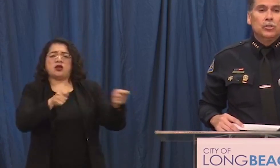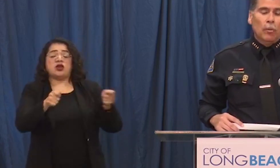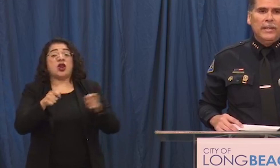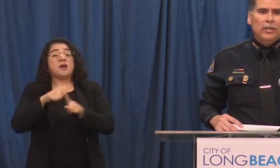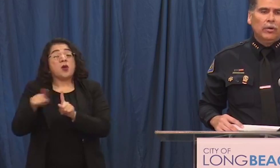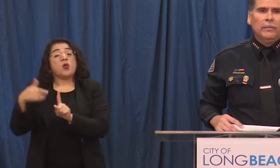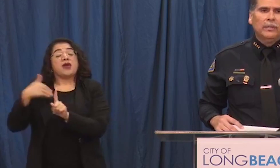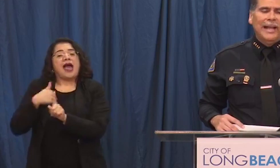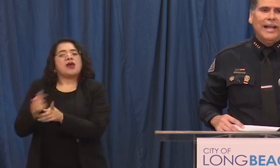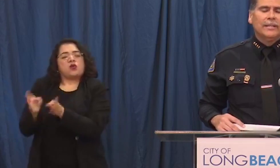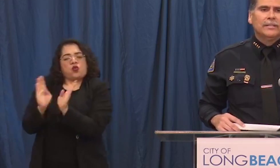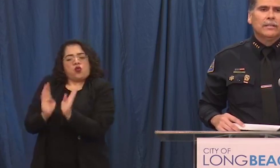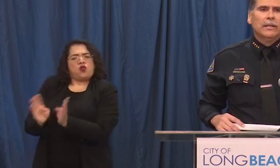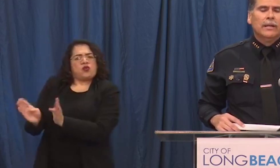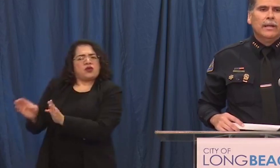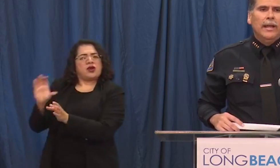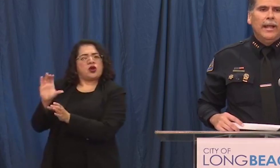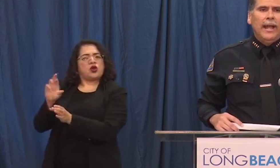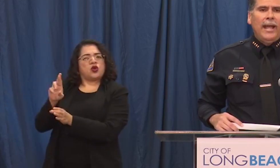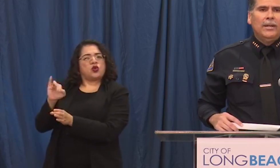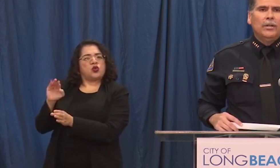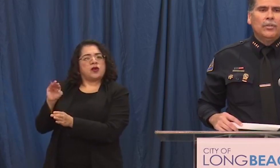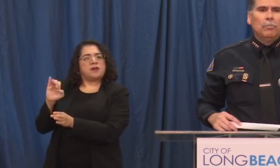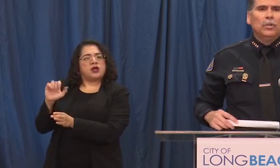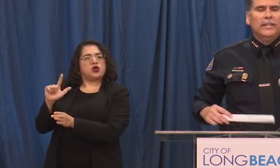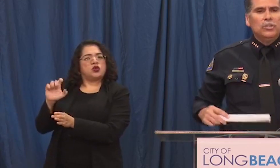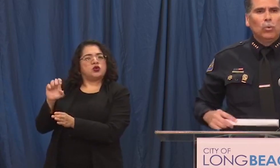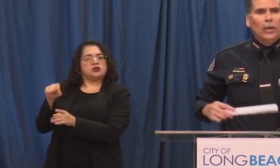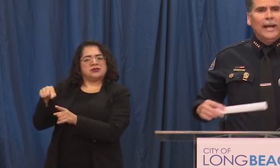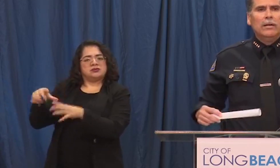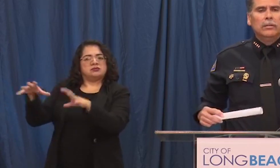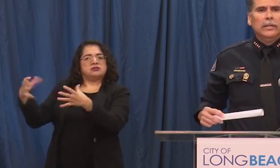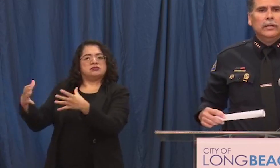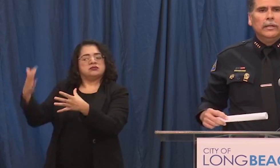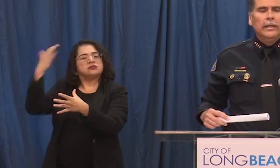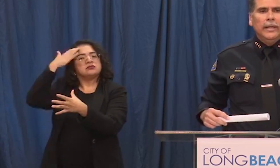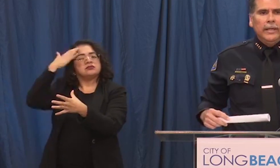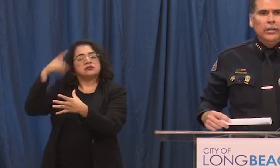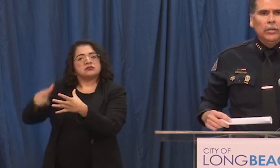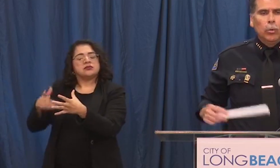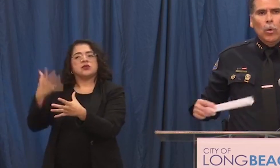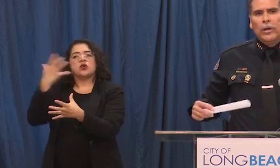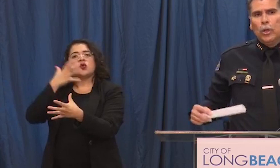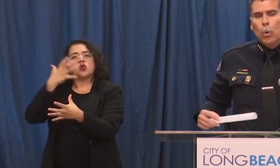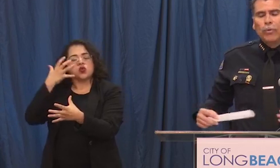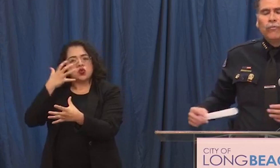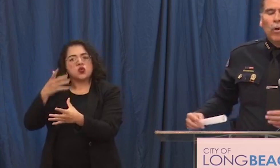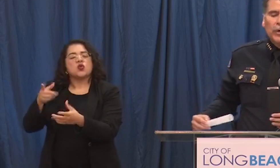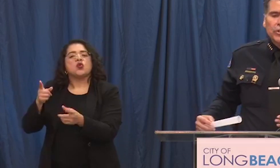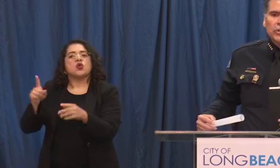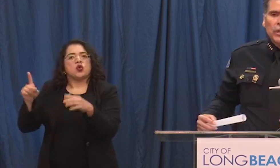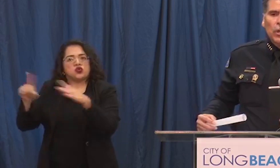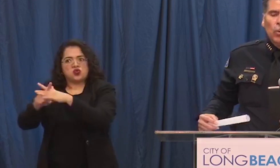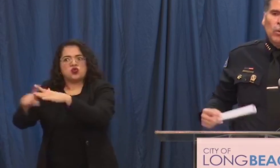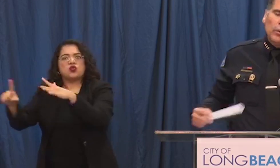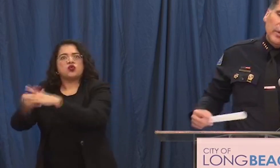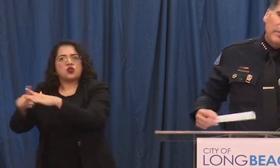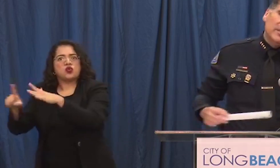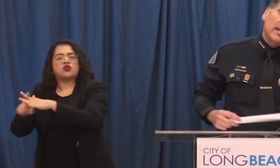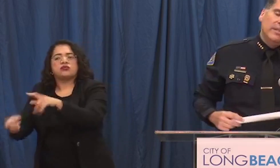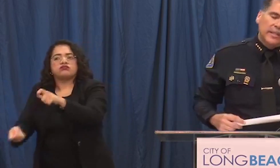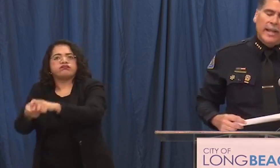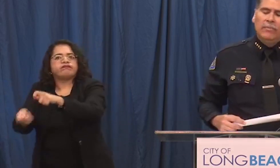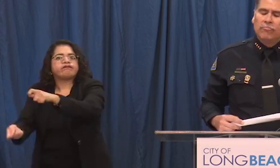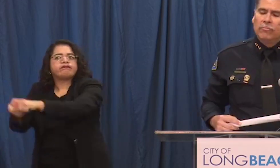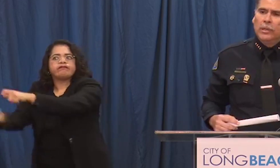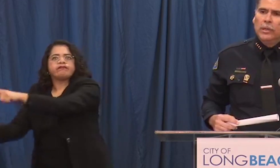commit so many criminal acts and the police were out in quote unquote force what would we